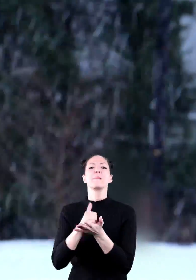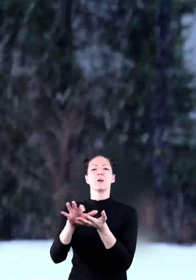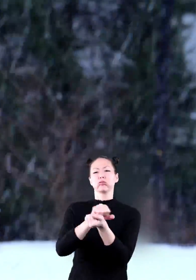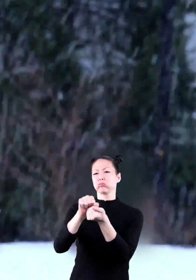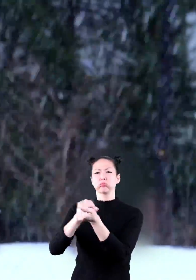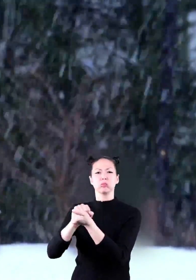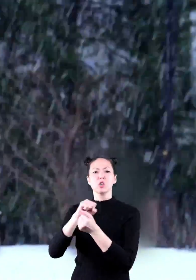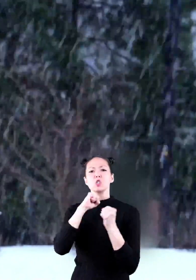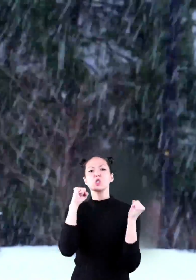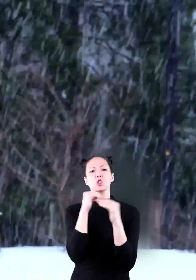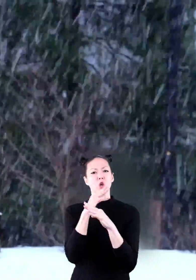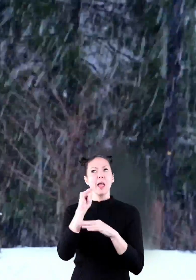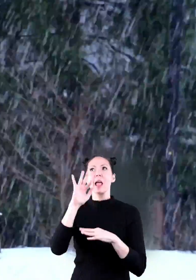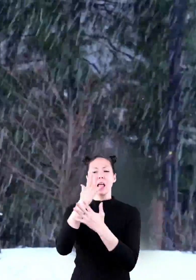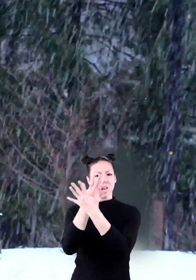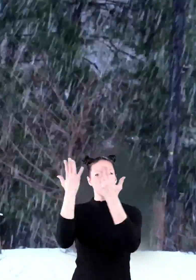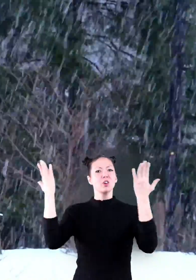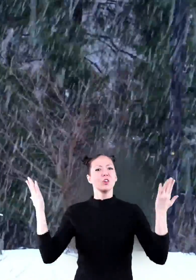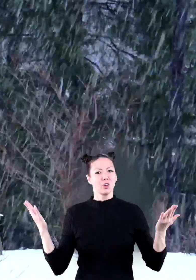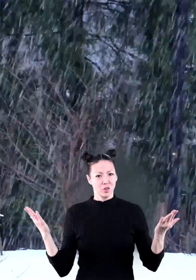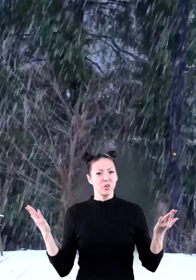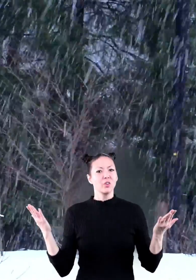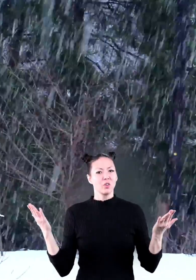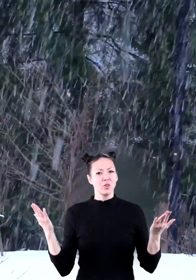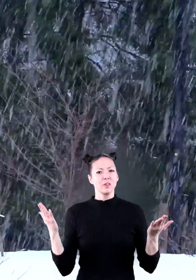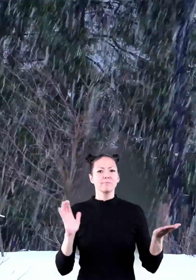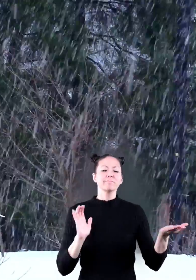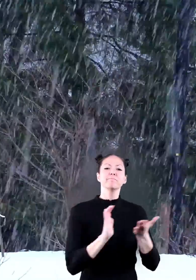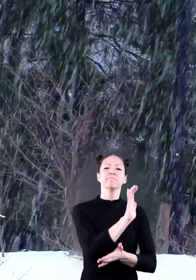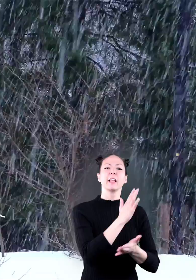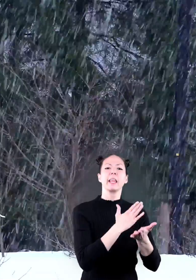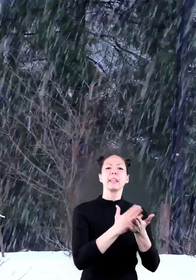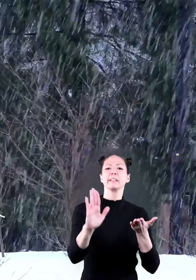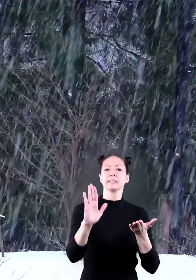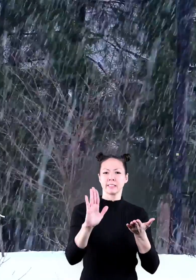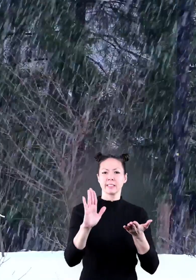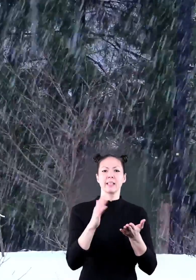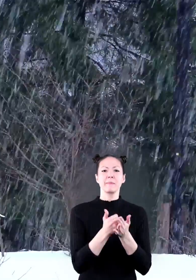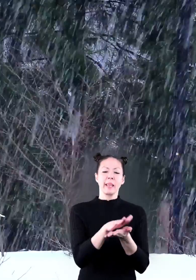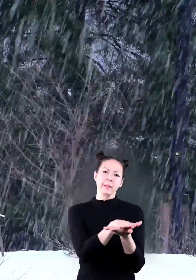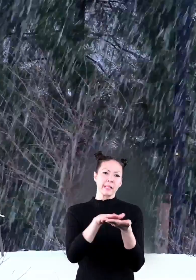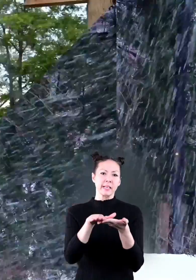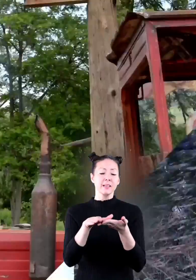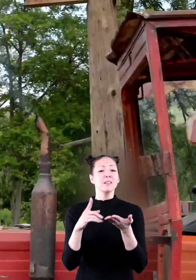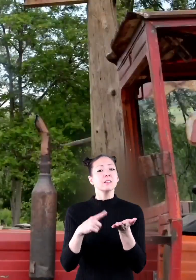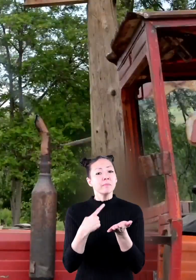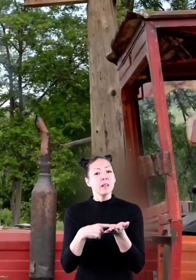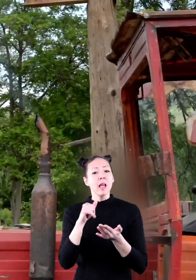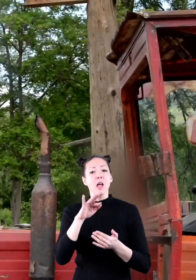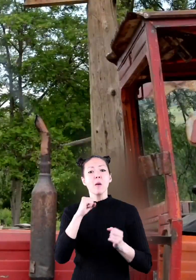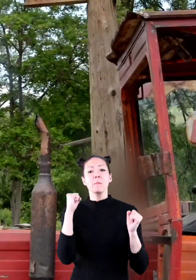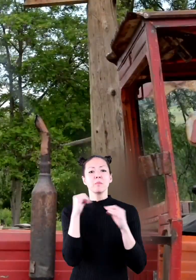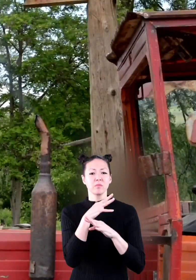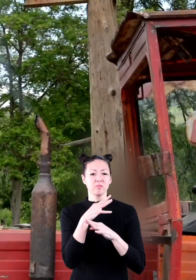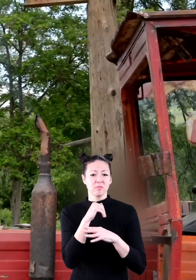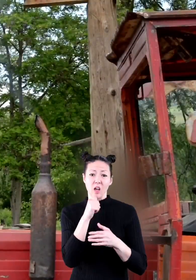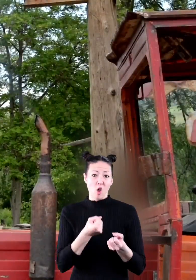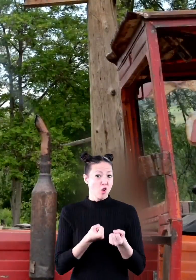dirt out of the air too. Both of those things can help clean our air. Sometimes air pollution isn't